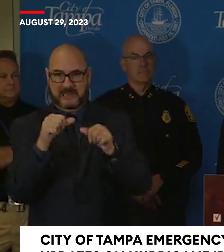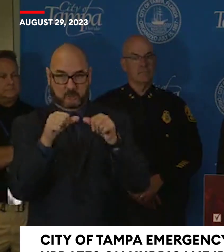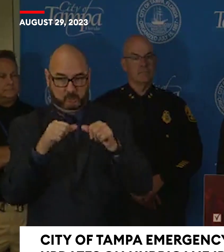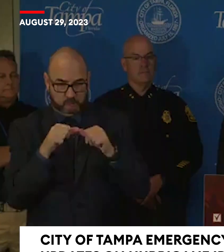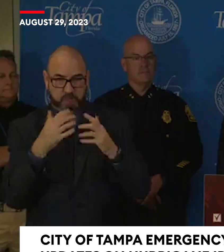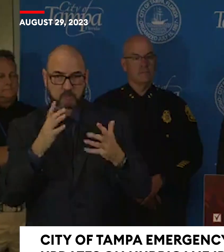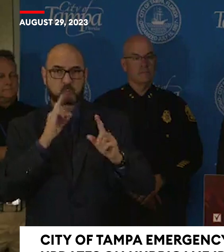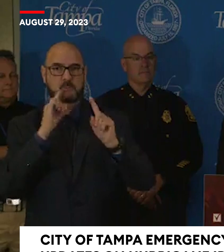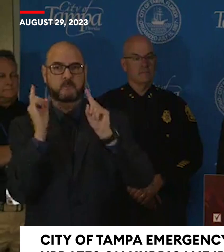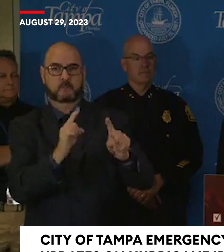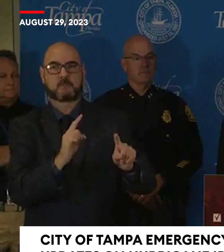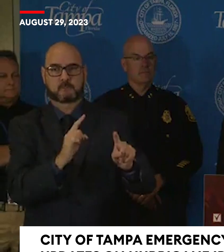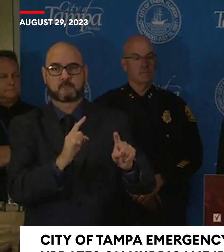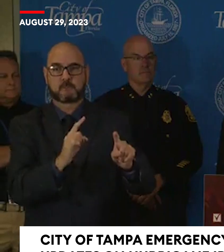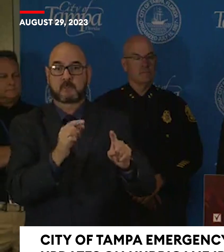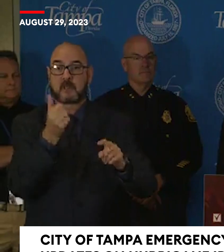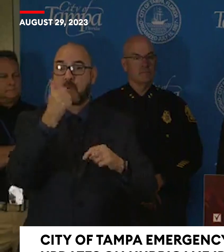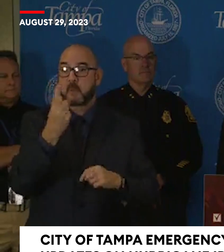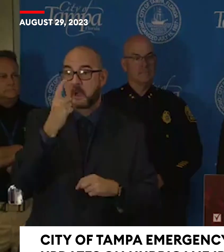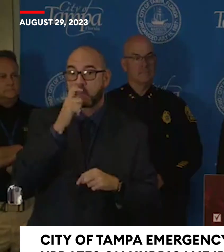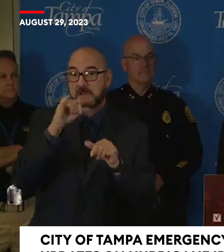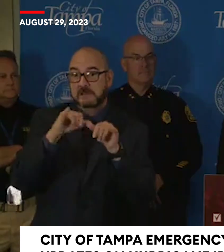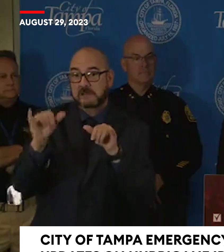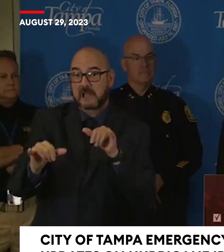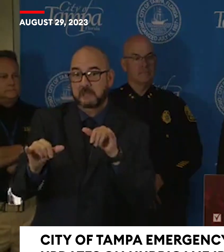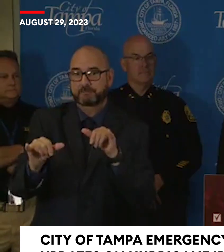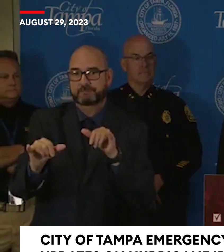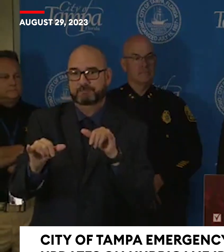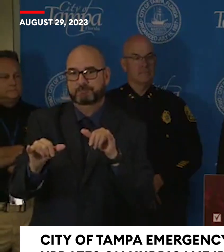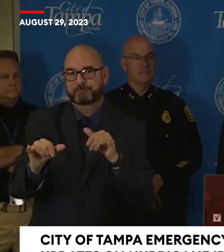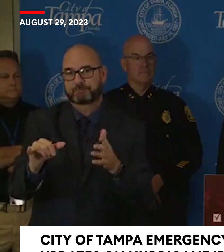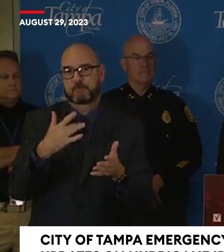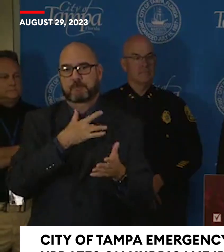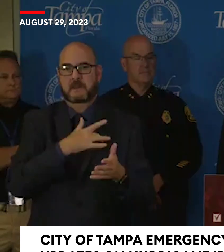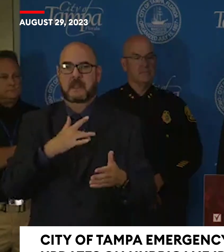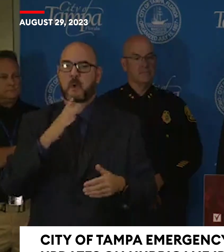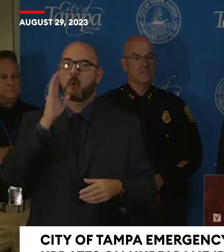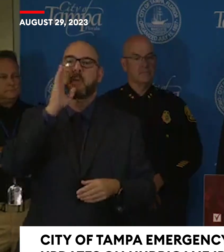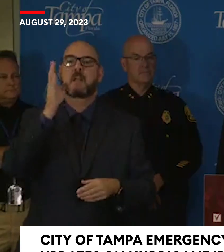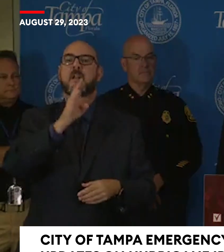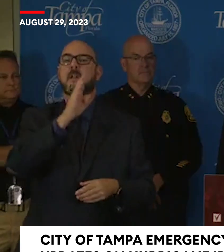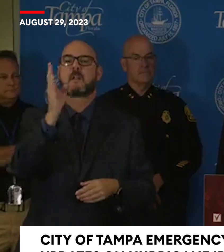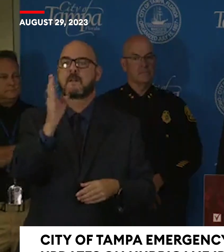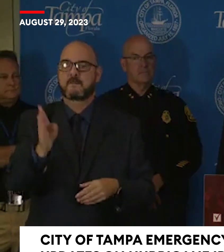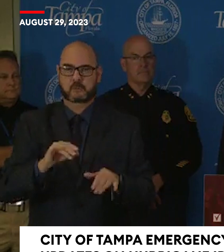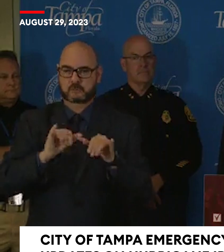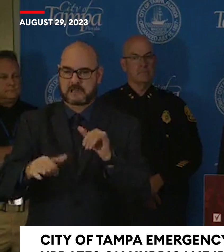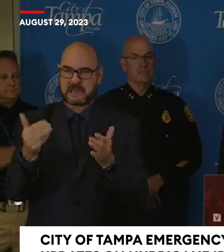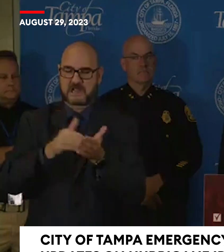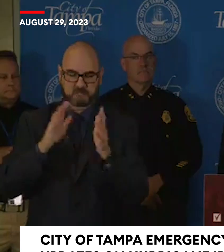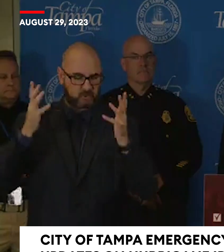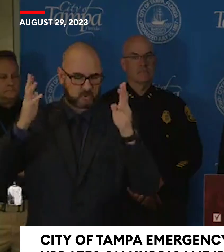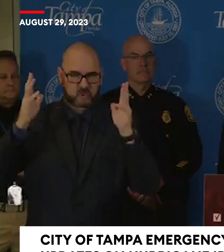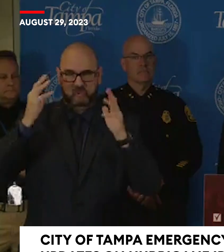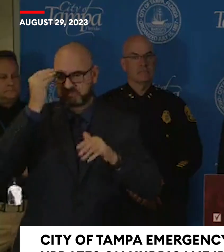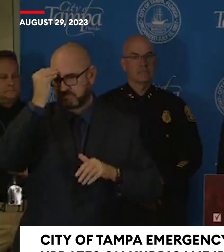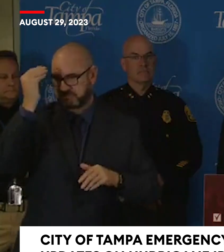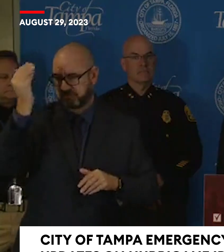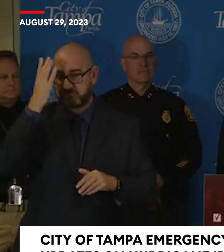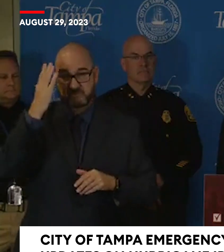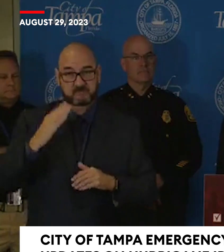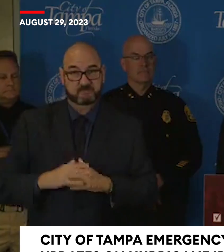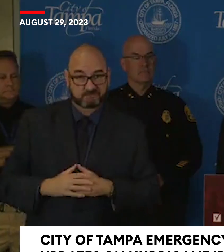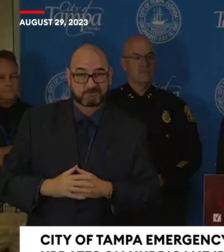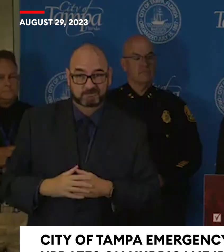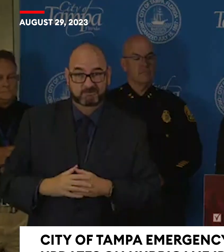made the decision to stay is that I will never do that again. So understand that mother nature wins every